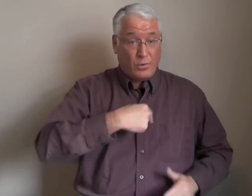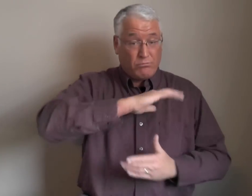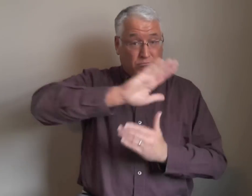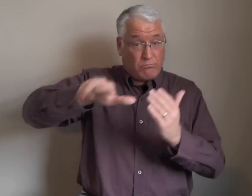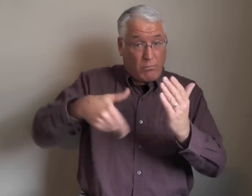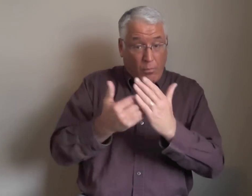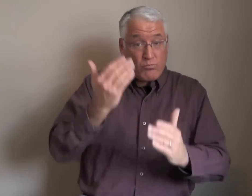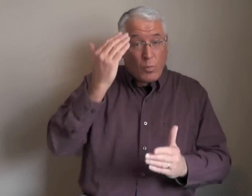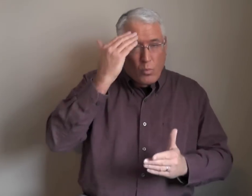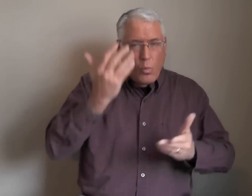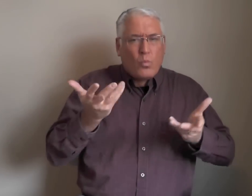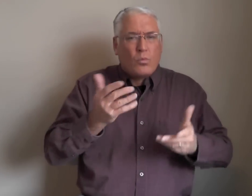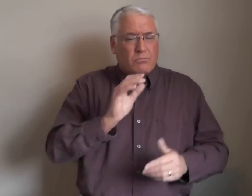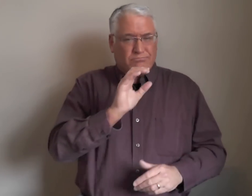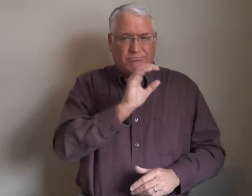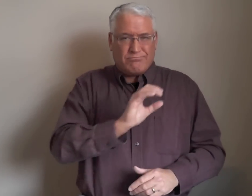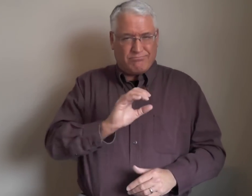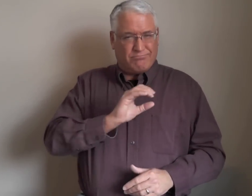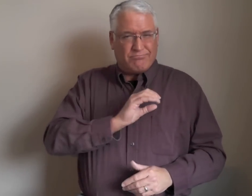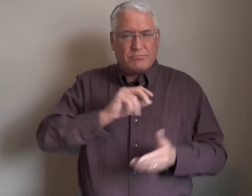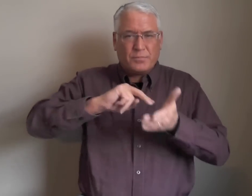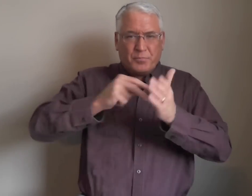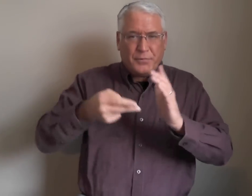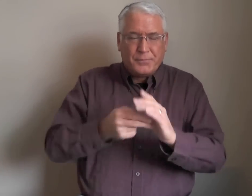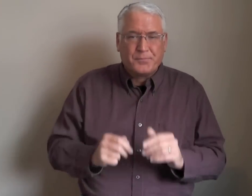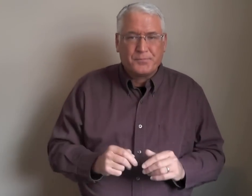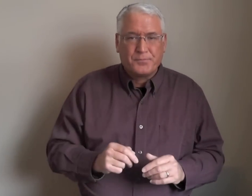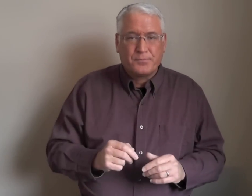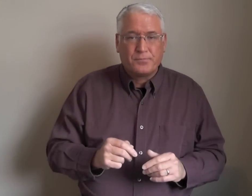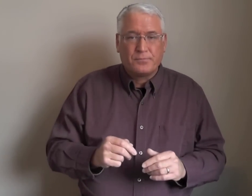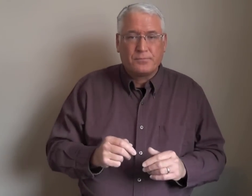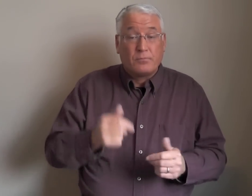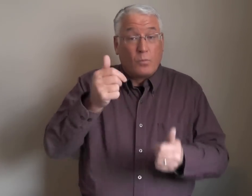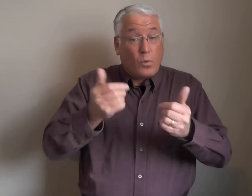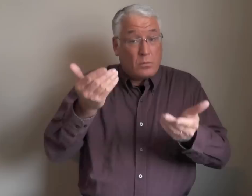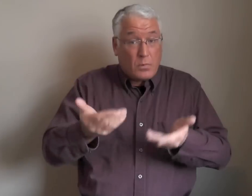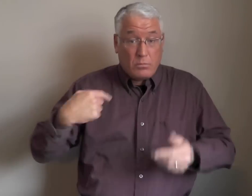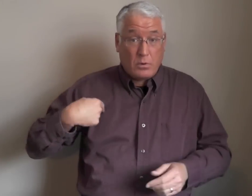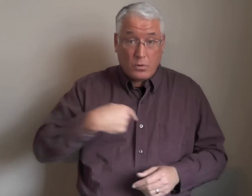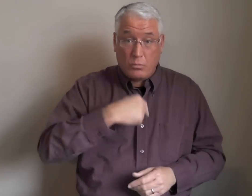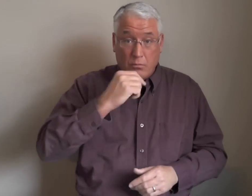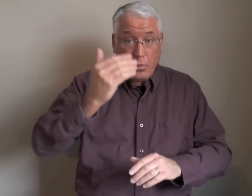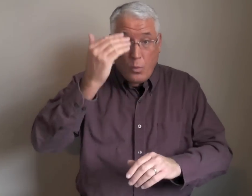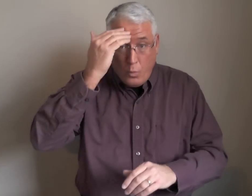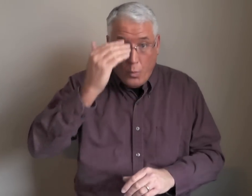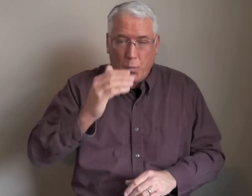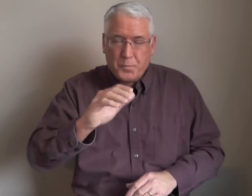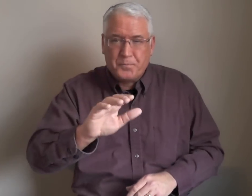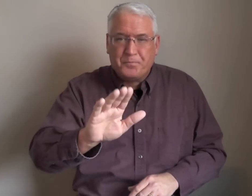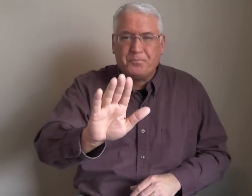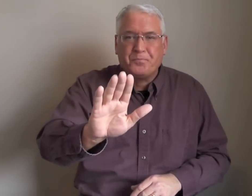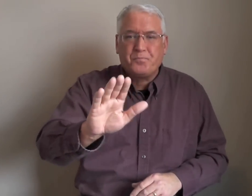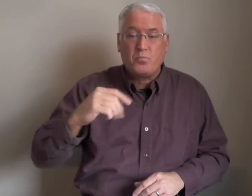We all know what character means, or maybe we do not know.